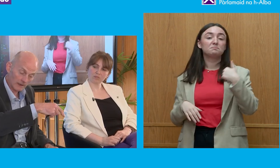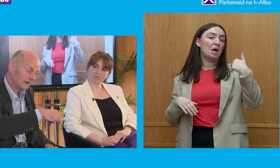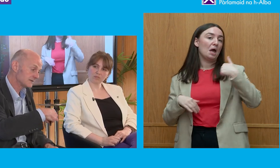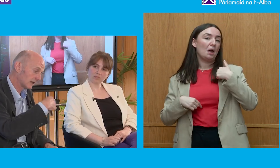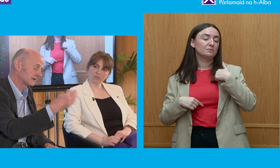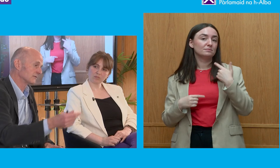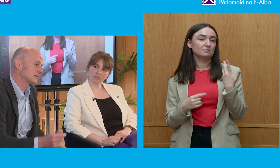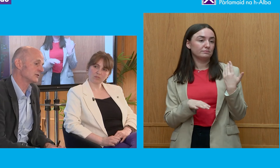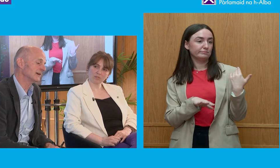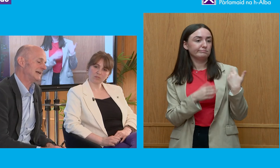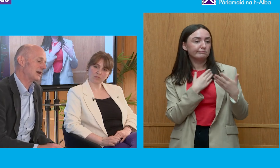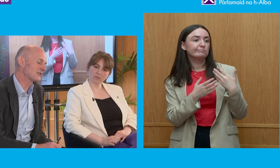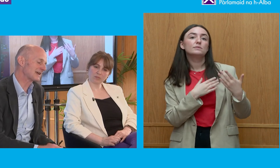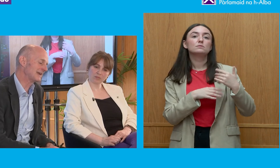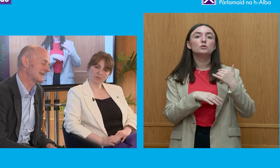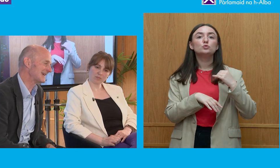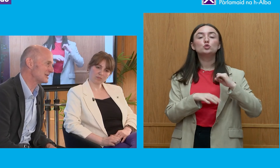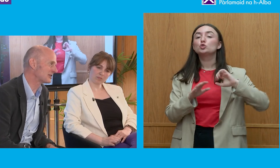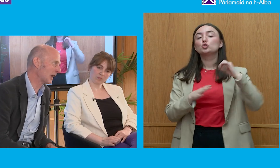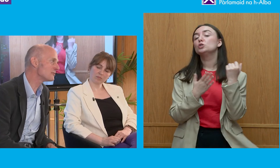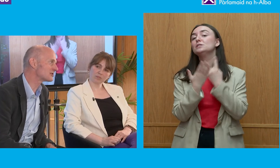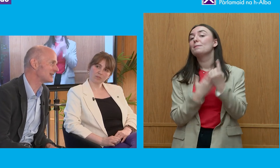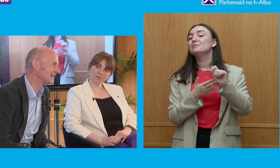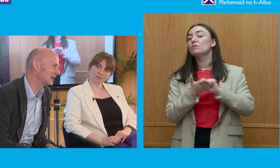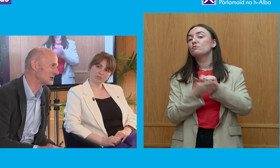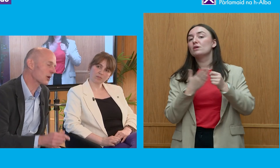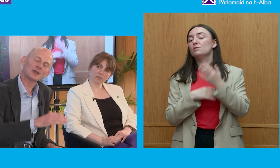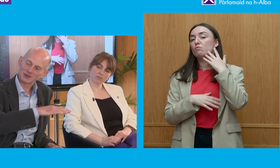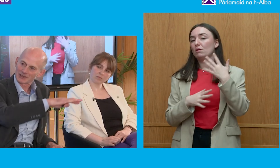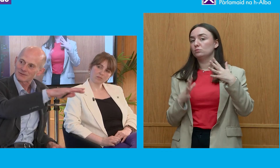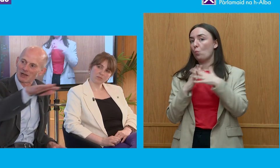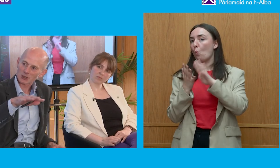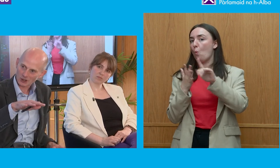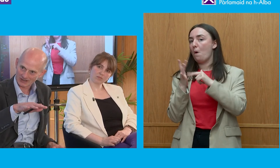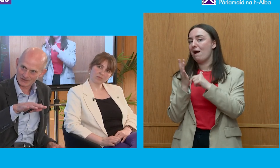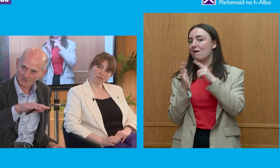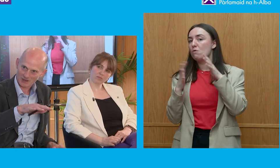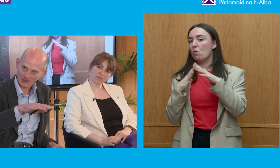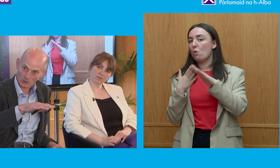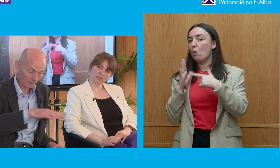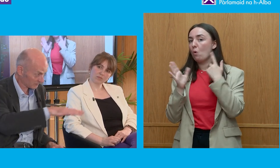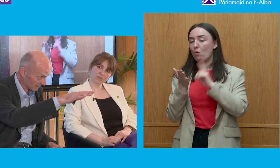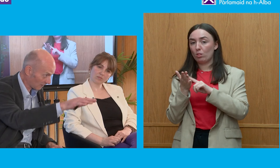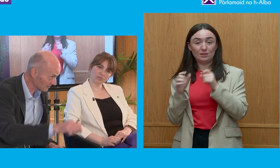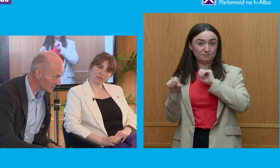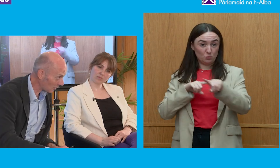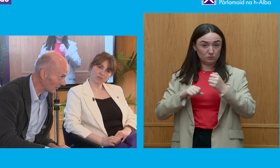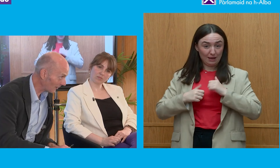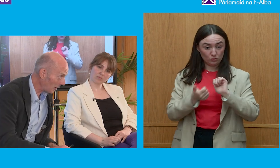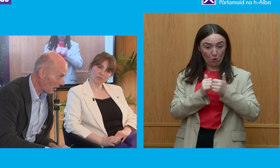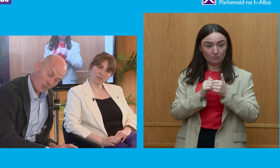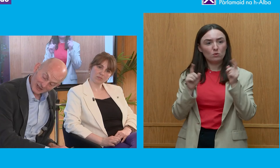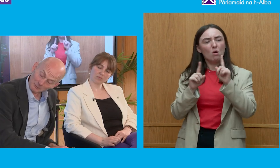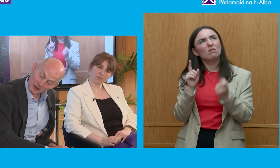Whitehall dealt with devolution and the understanding and knowledge amongst my colleagues in Whitehall of what was going on in